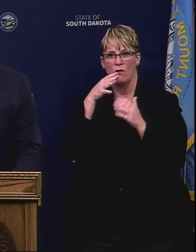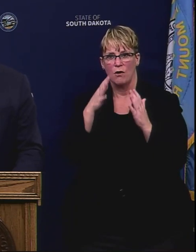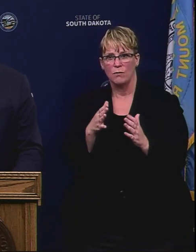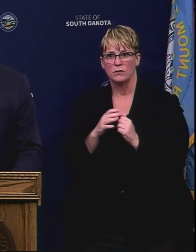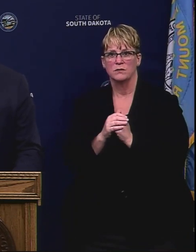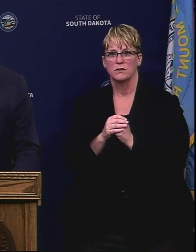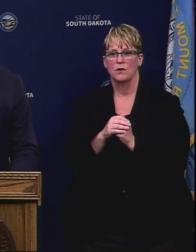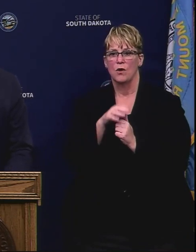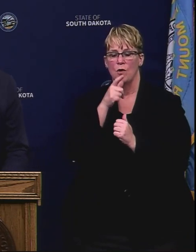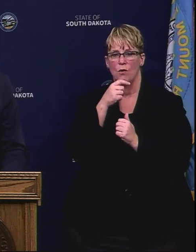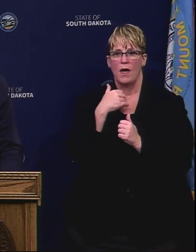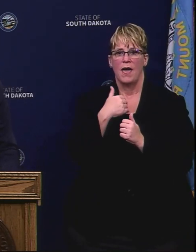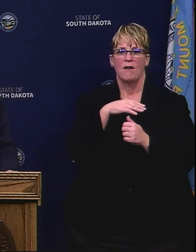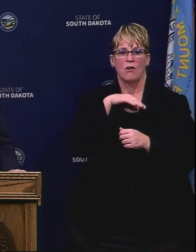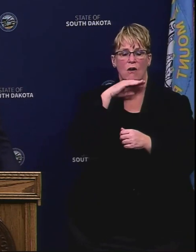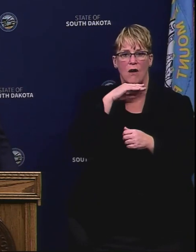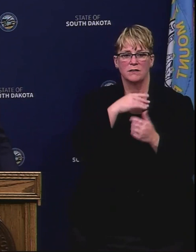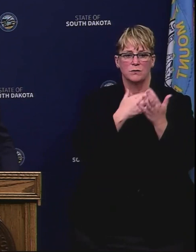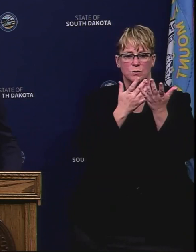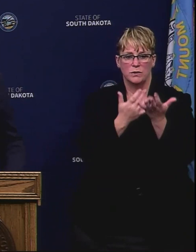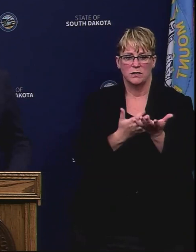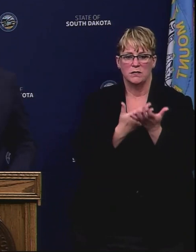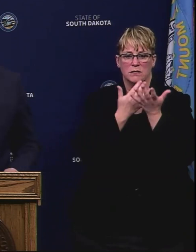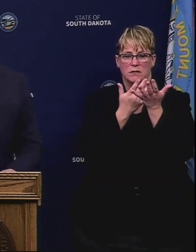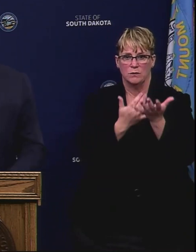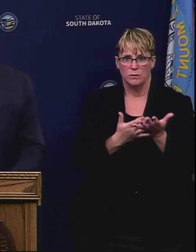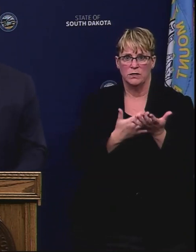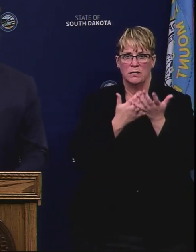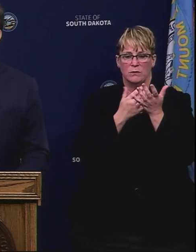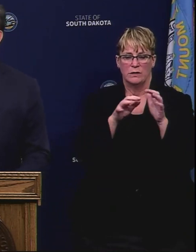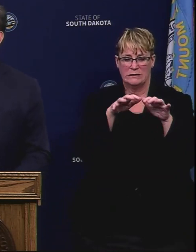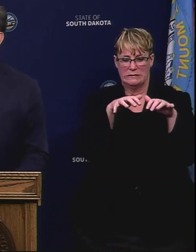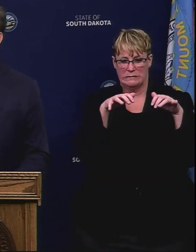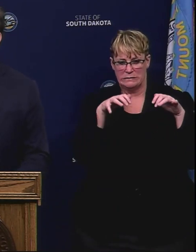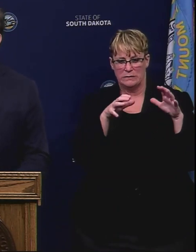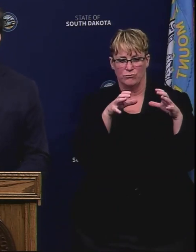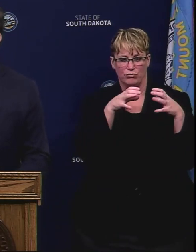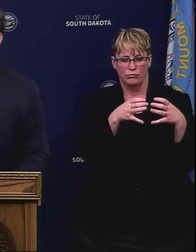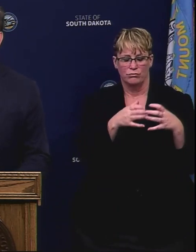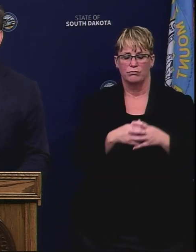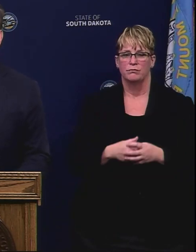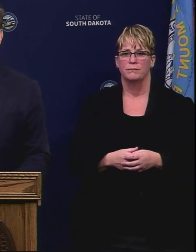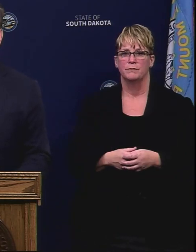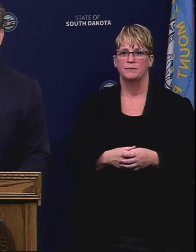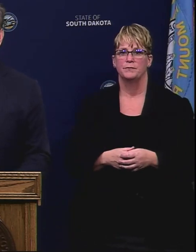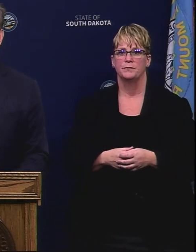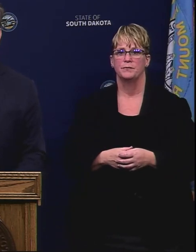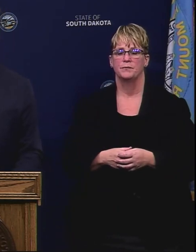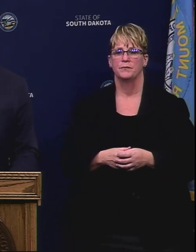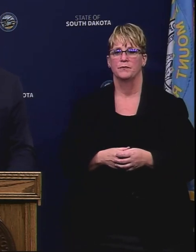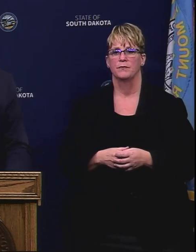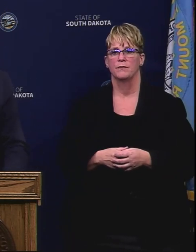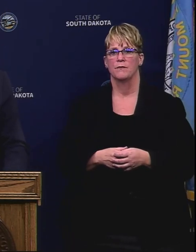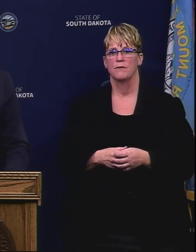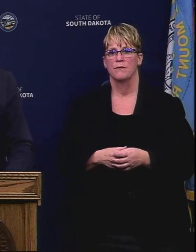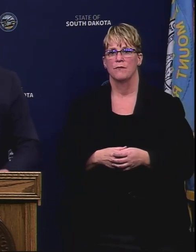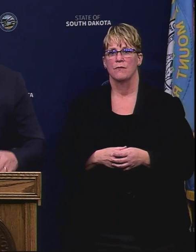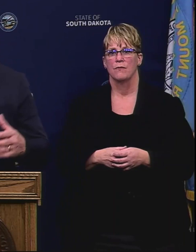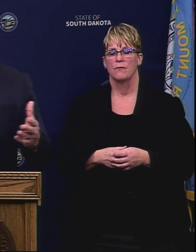a backlog of hogs and overweight hogs. Also in the press lately we've seen a lot of